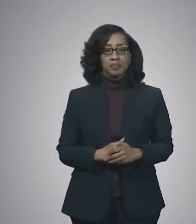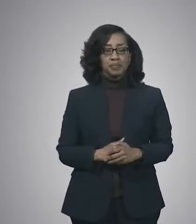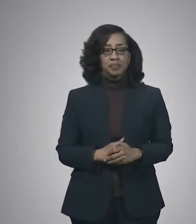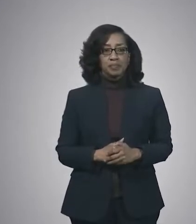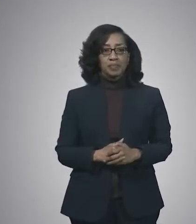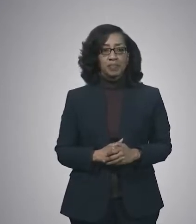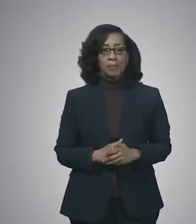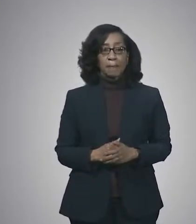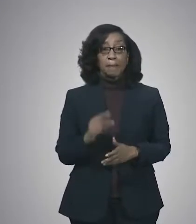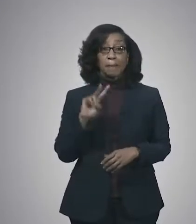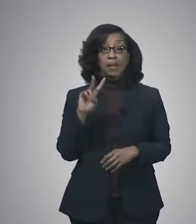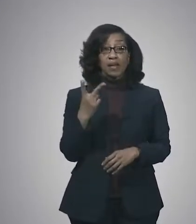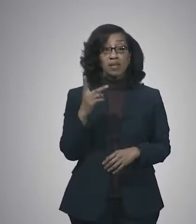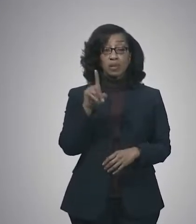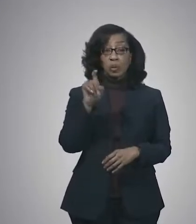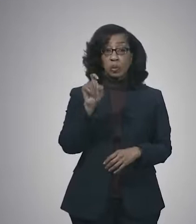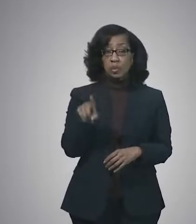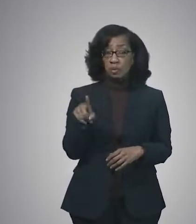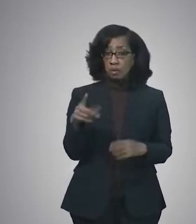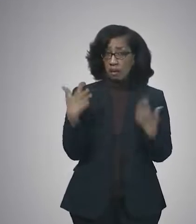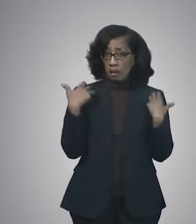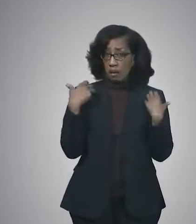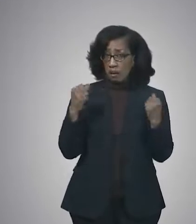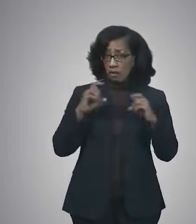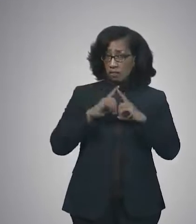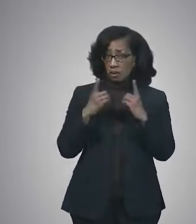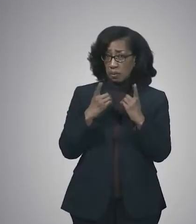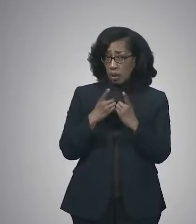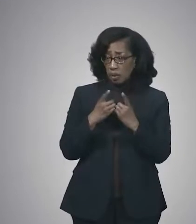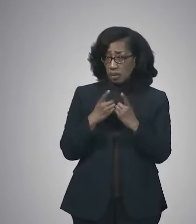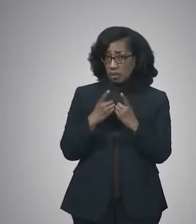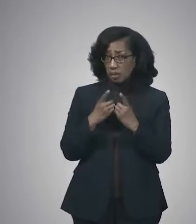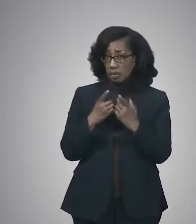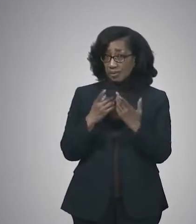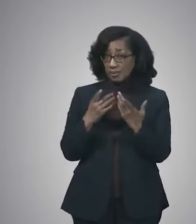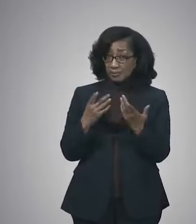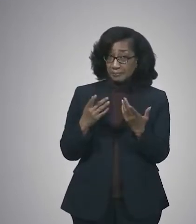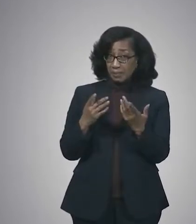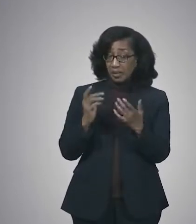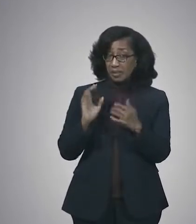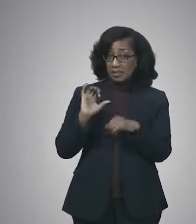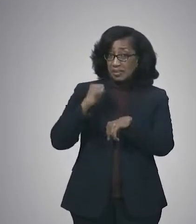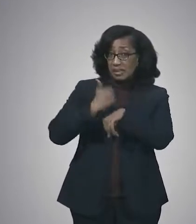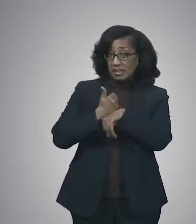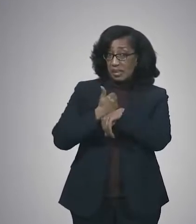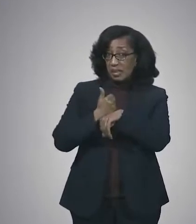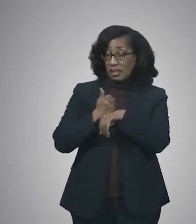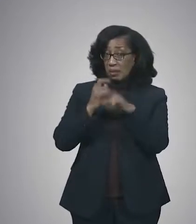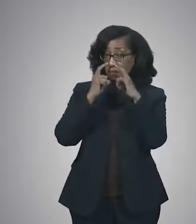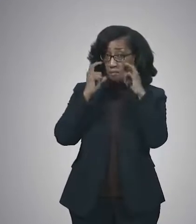My second question, is the health department considering reinstating the mask mandate in light of Omicron?